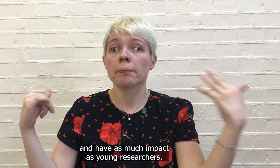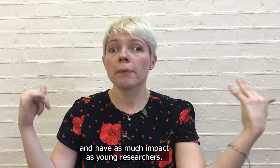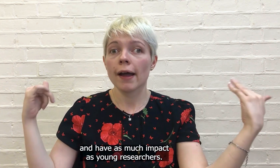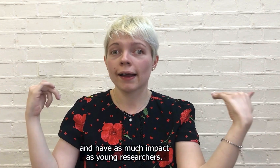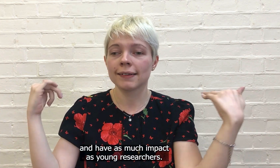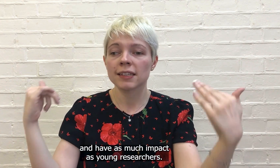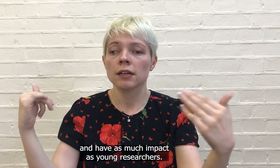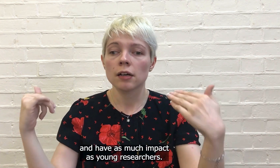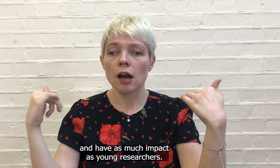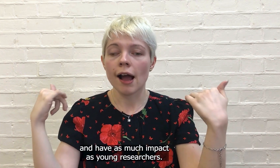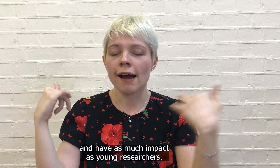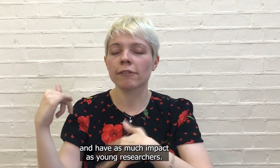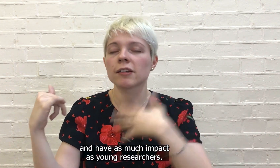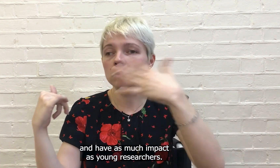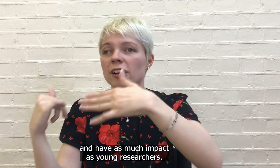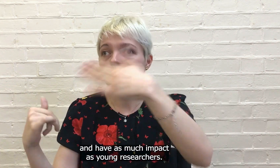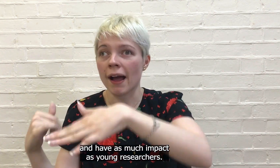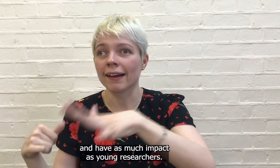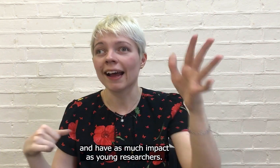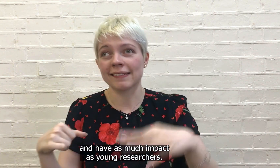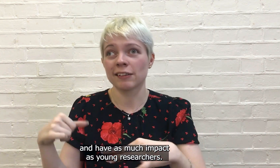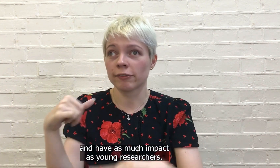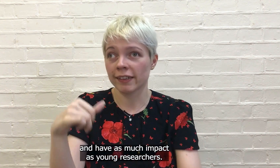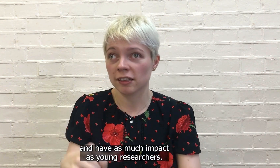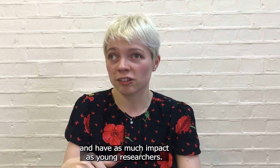and have as much impact as your researchers